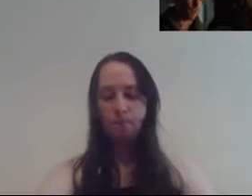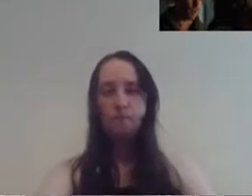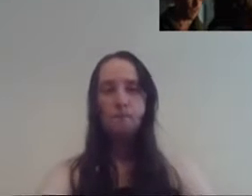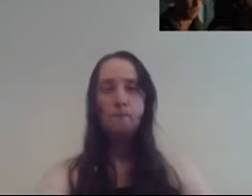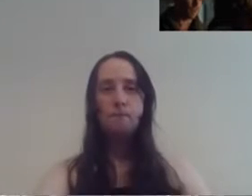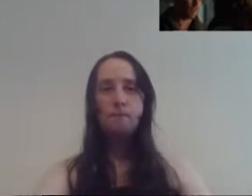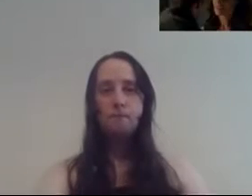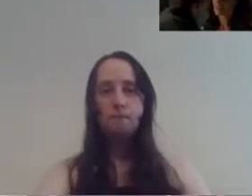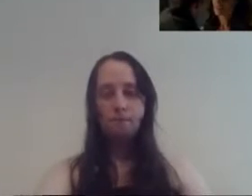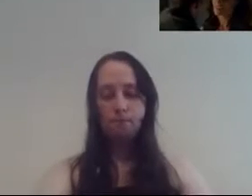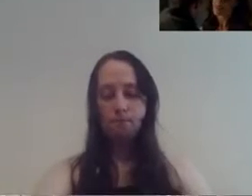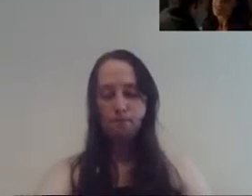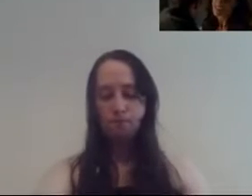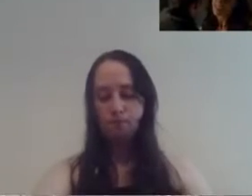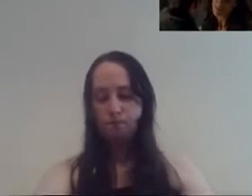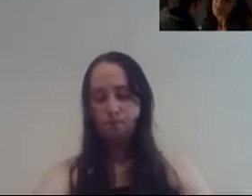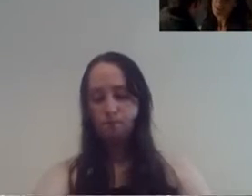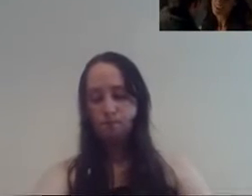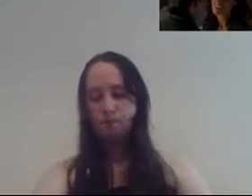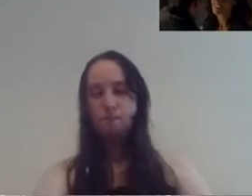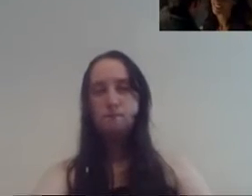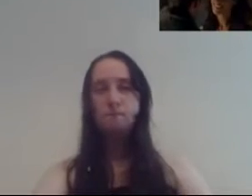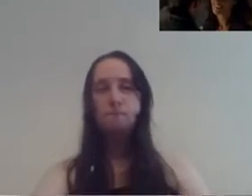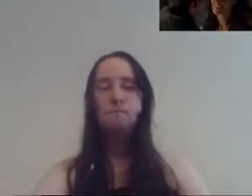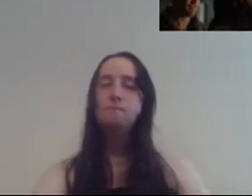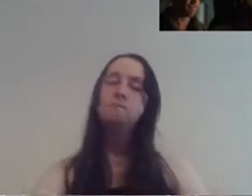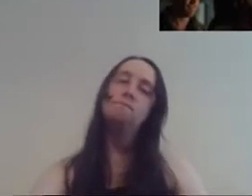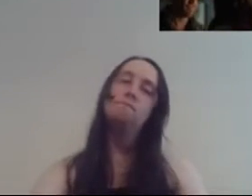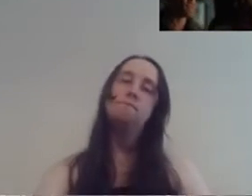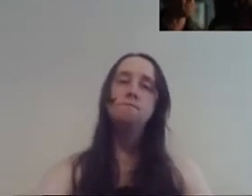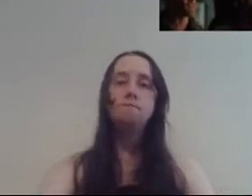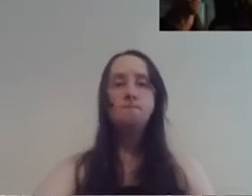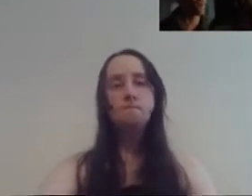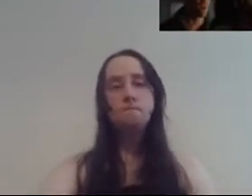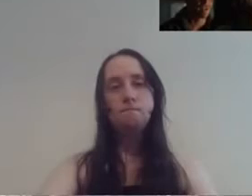with you and I meant every word and now so do I